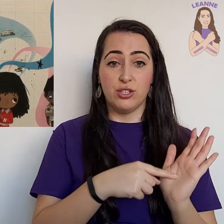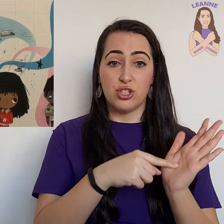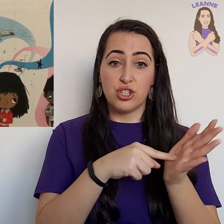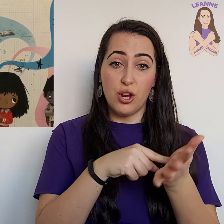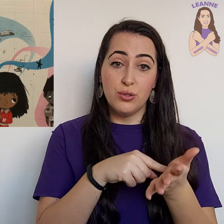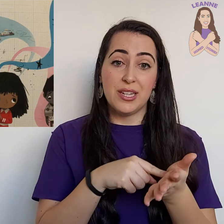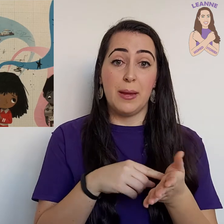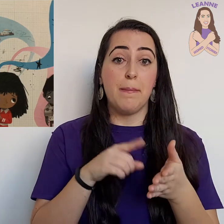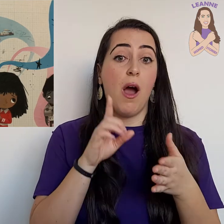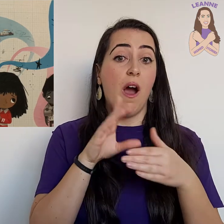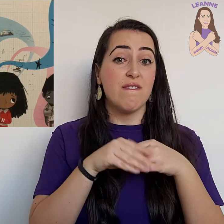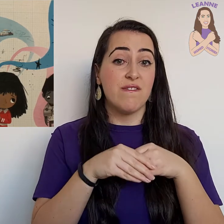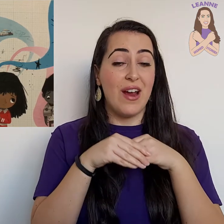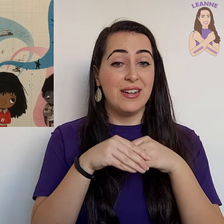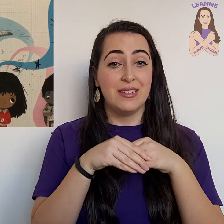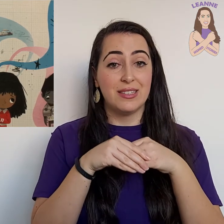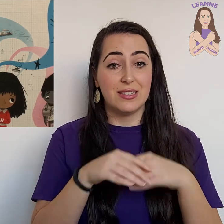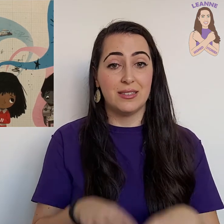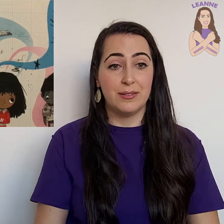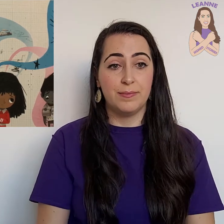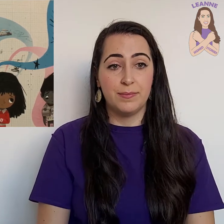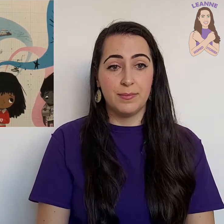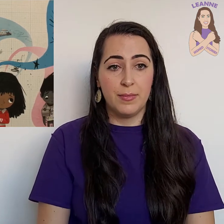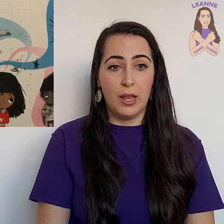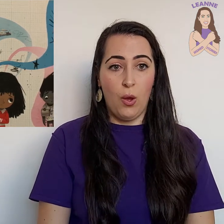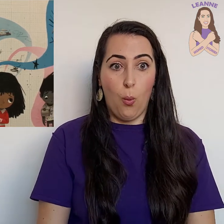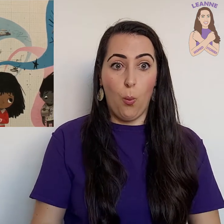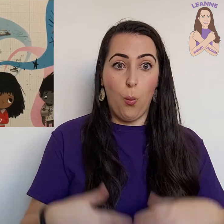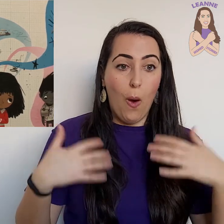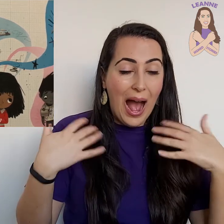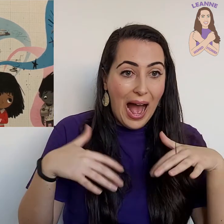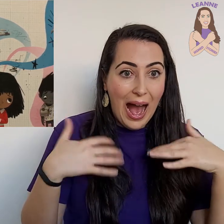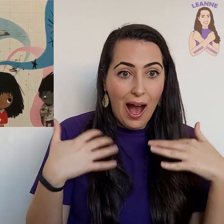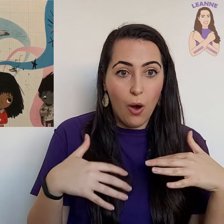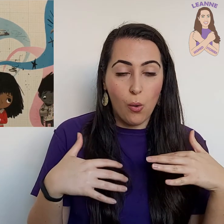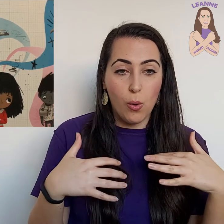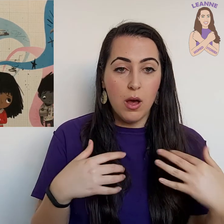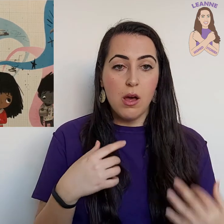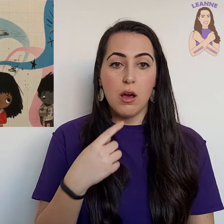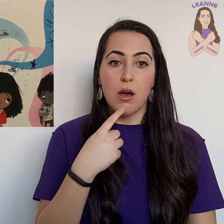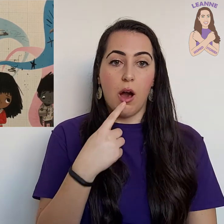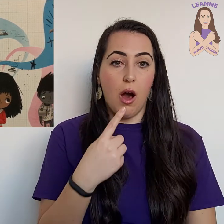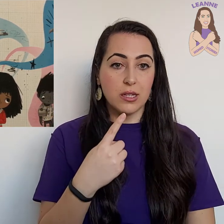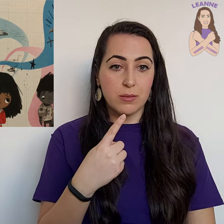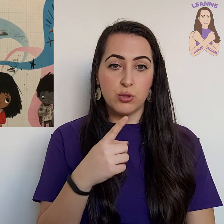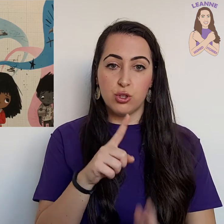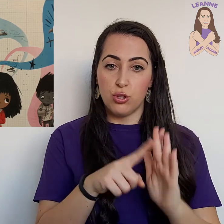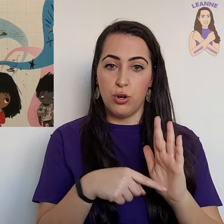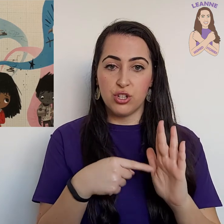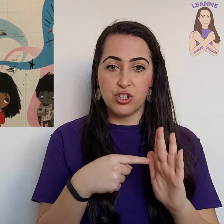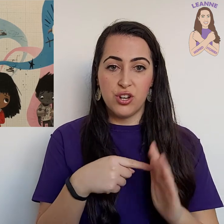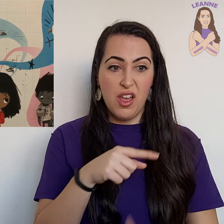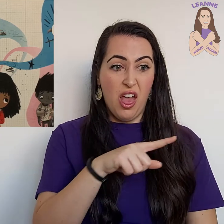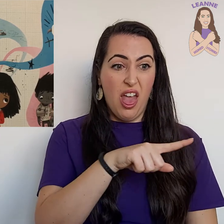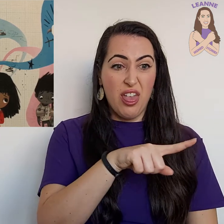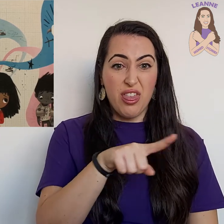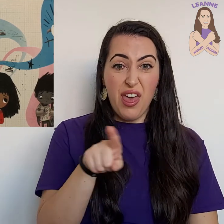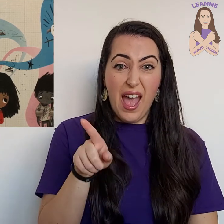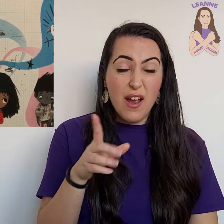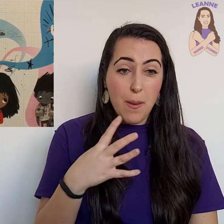showed him her friends. Wow! gasped Josh. They're